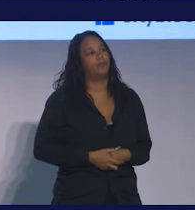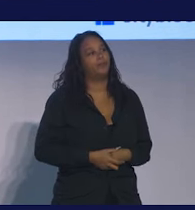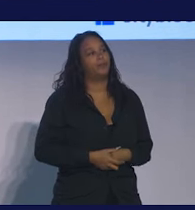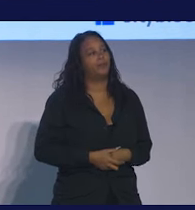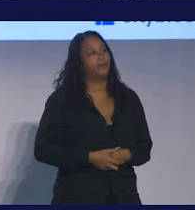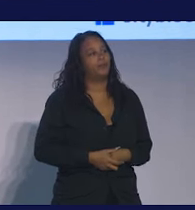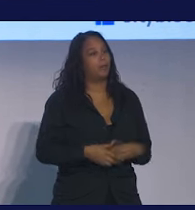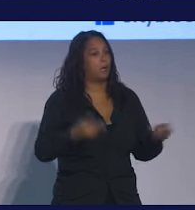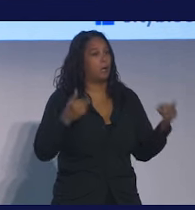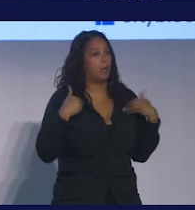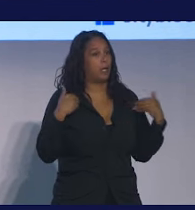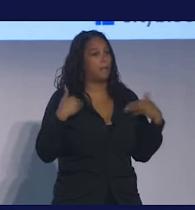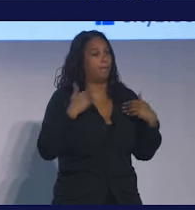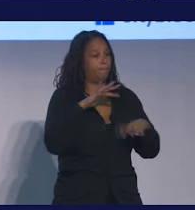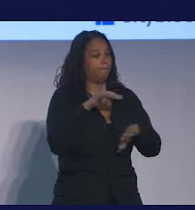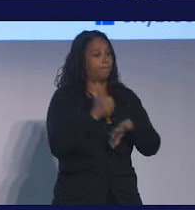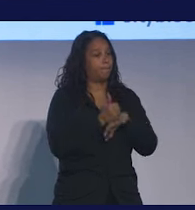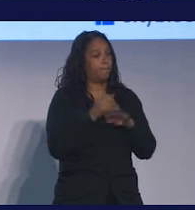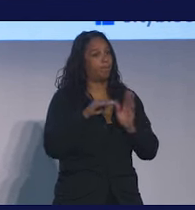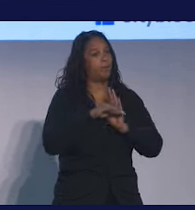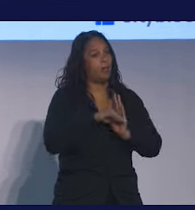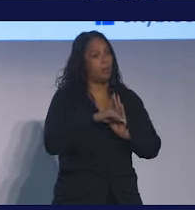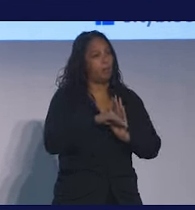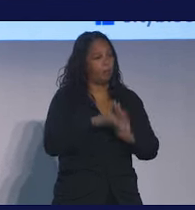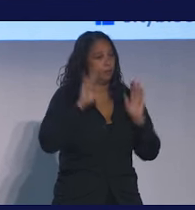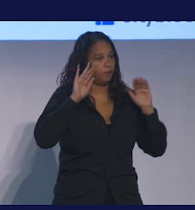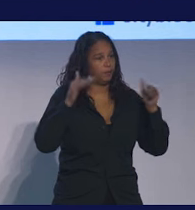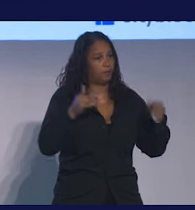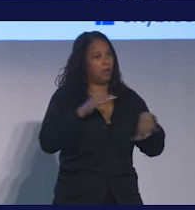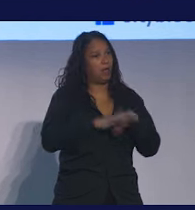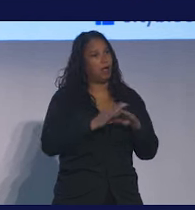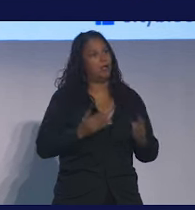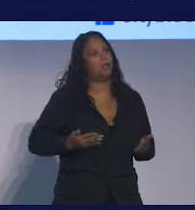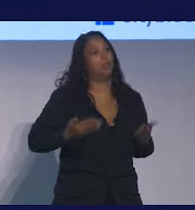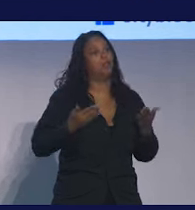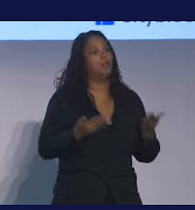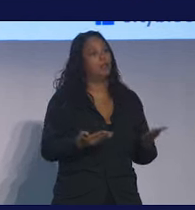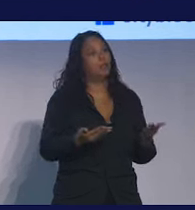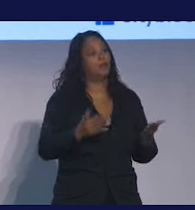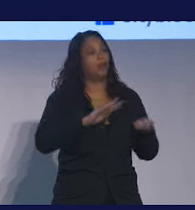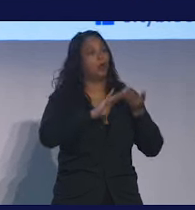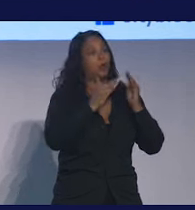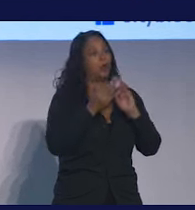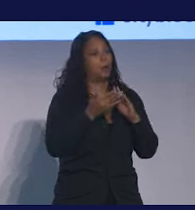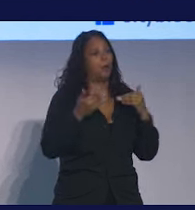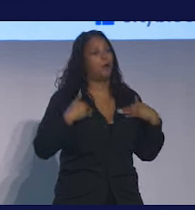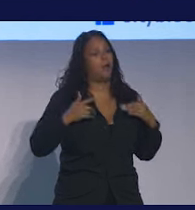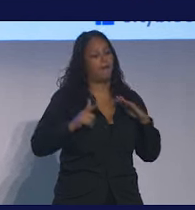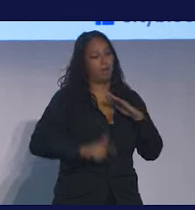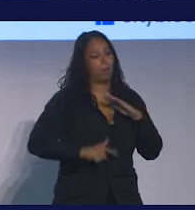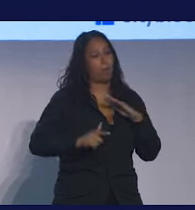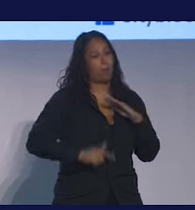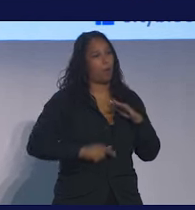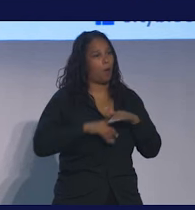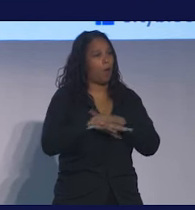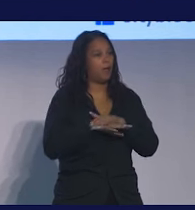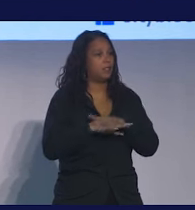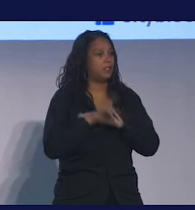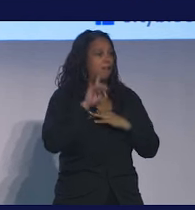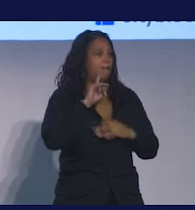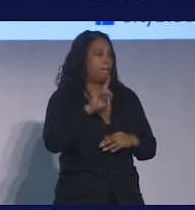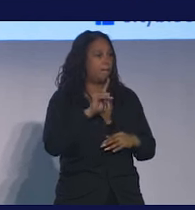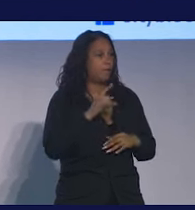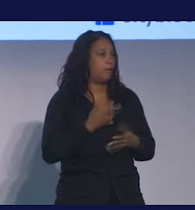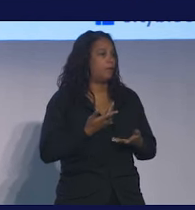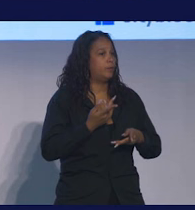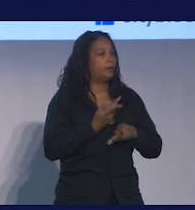We have built a model that's focused on serving communities that have lower access to care. 80% of